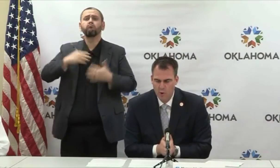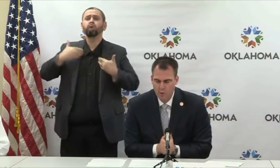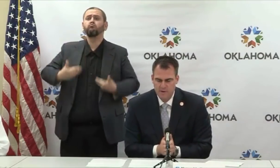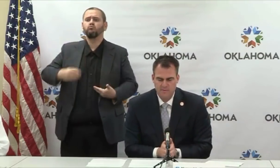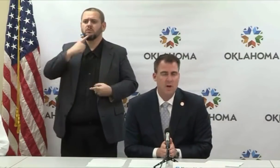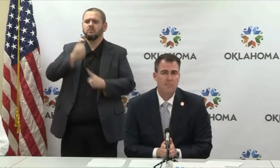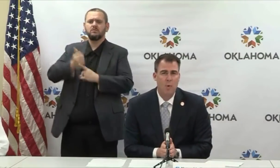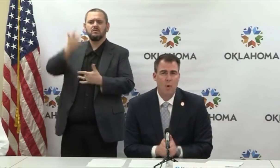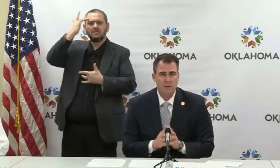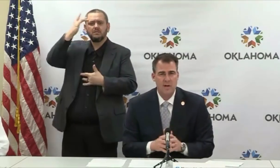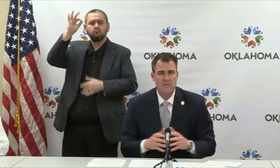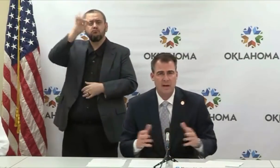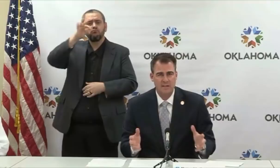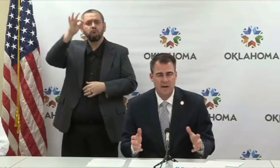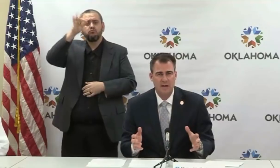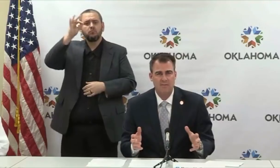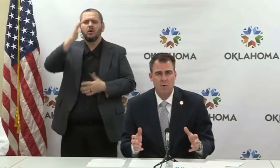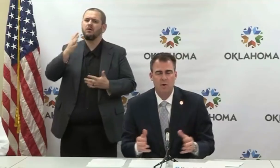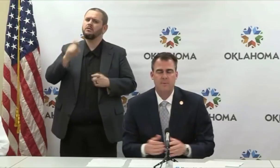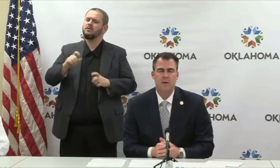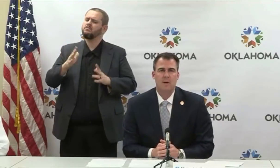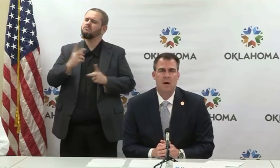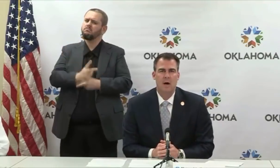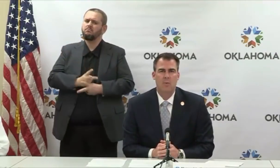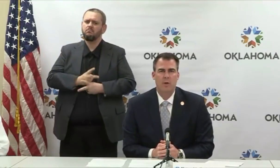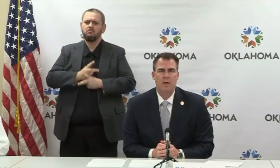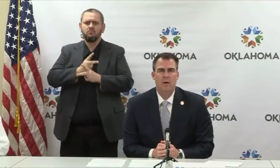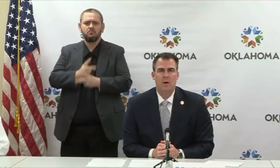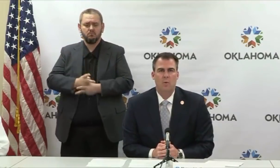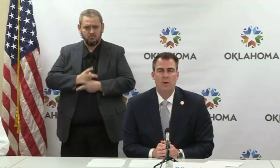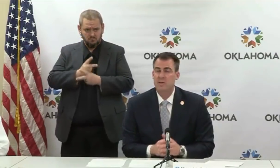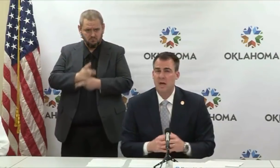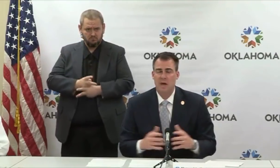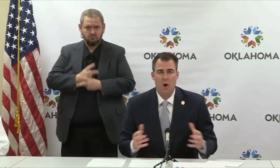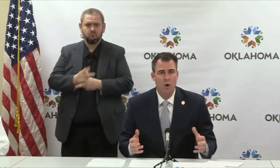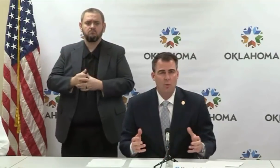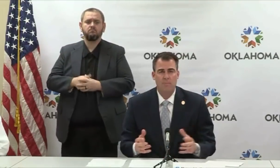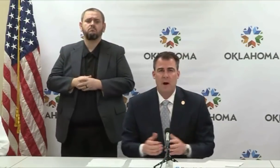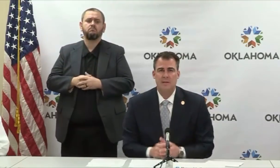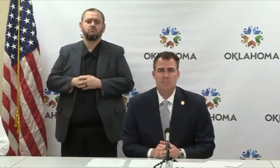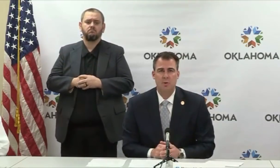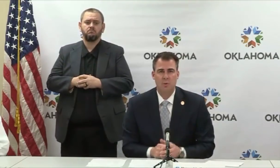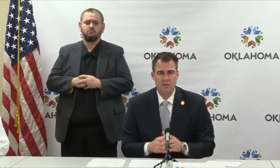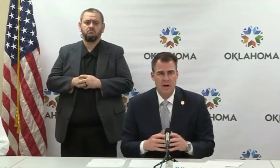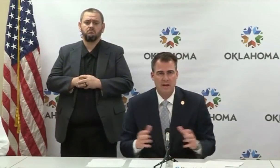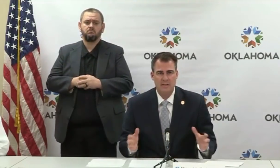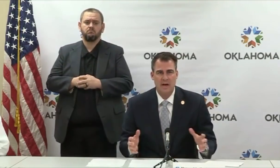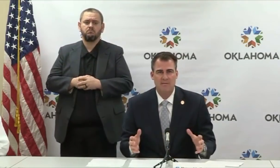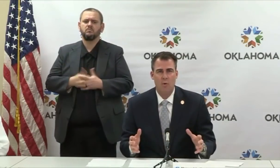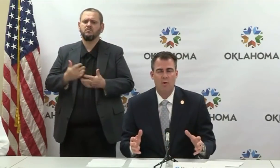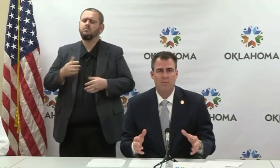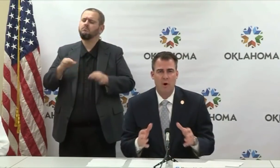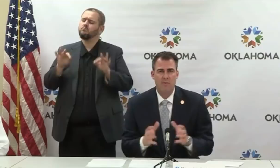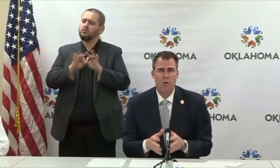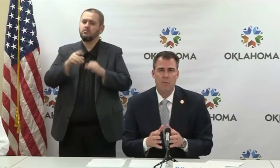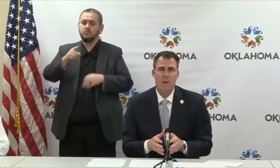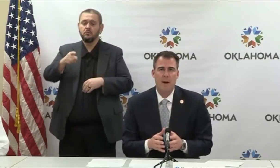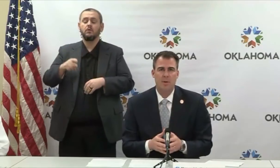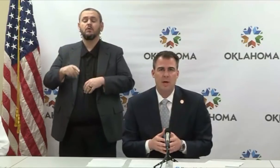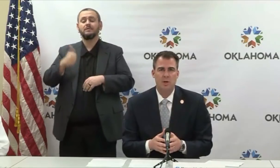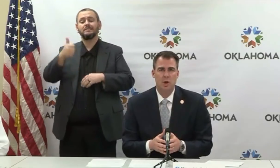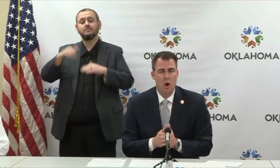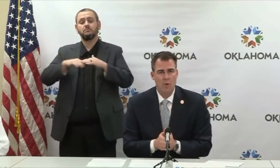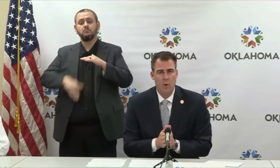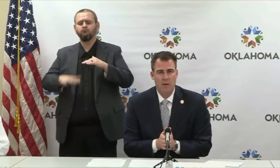avoid groups of 10 or more. We sign that executive order. We stay at home when possible. We sign an executive order for our vulnerable